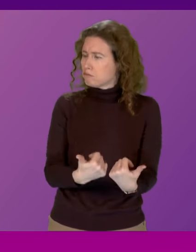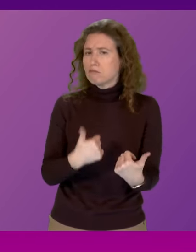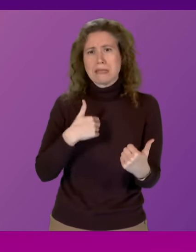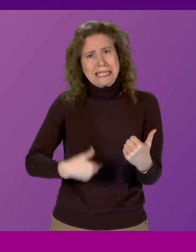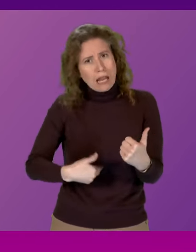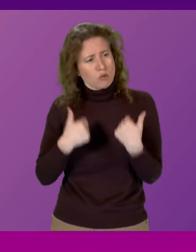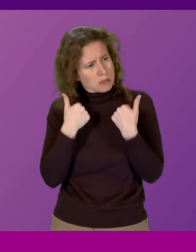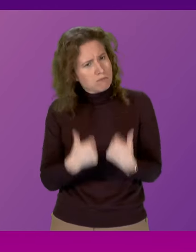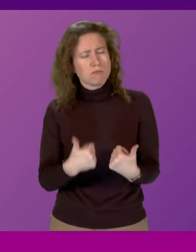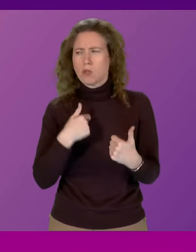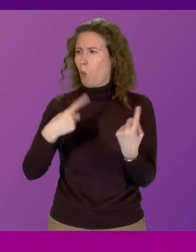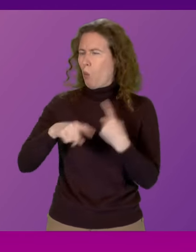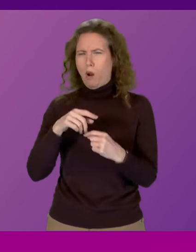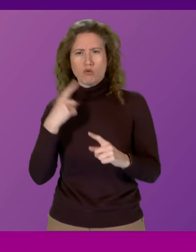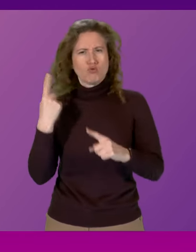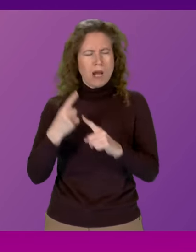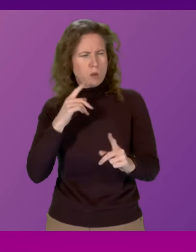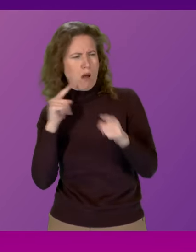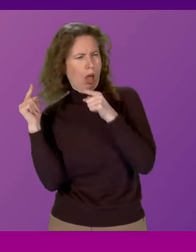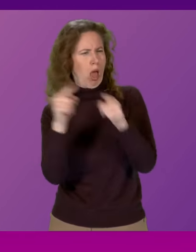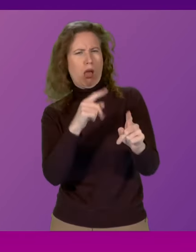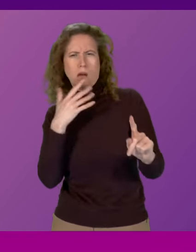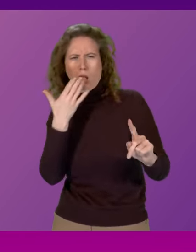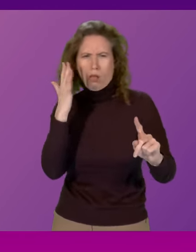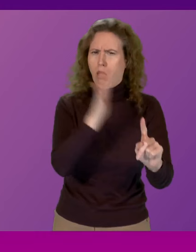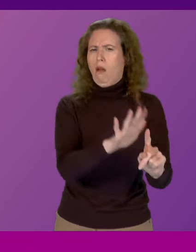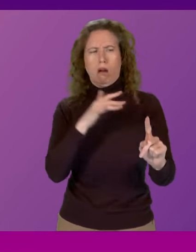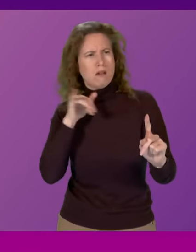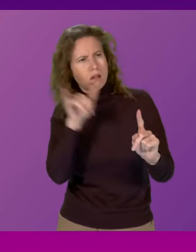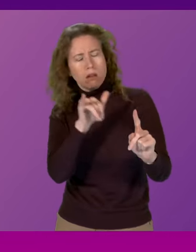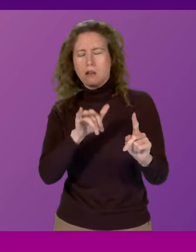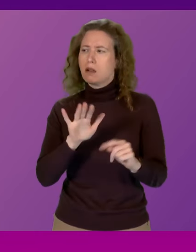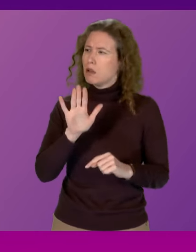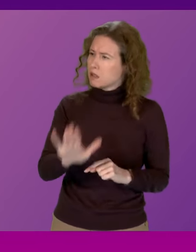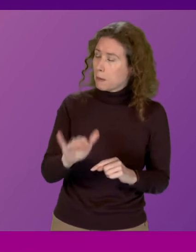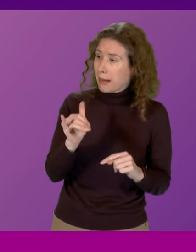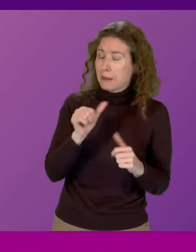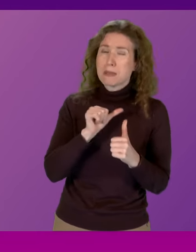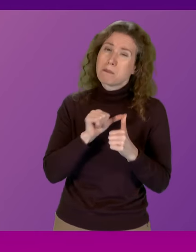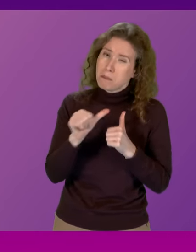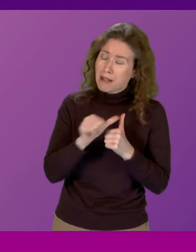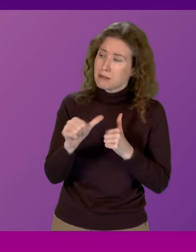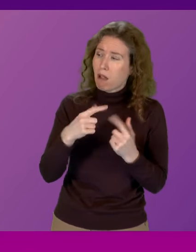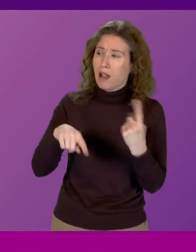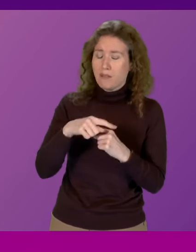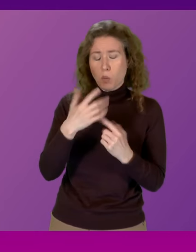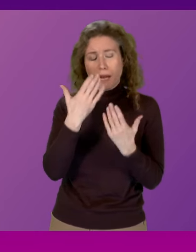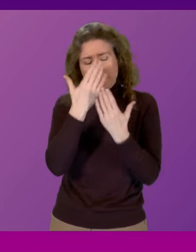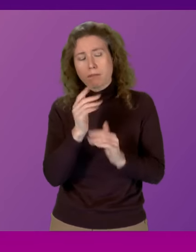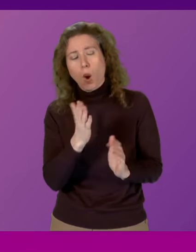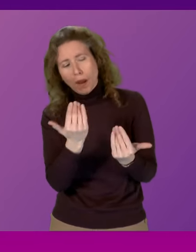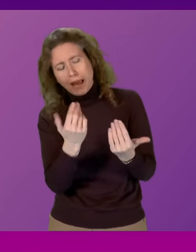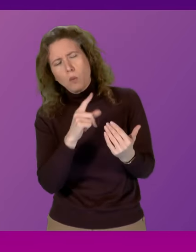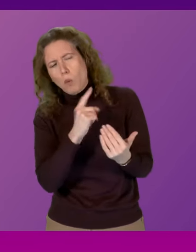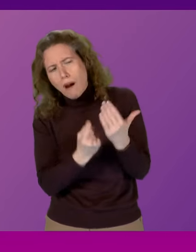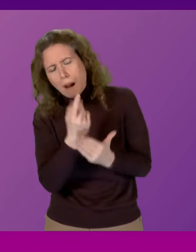of integrity. So, instead of rushing to besmirch each other's character, perhaps our politics would be a little better if we gave each other the benefit of